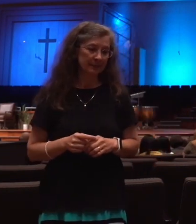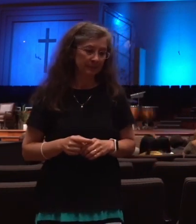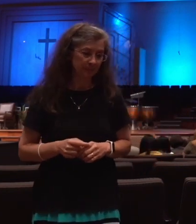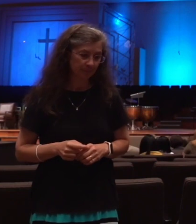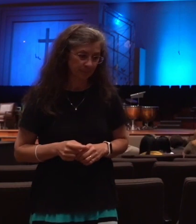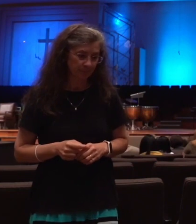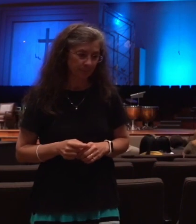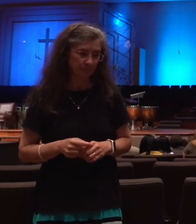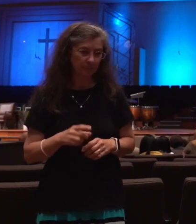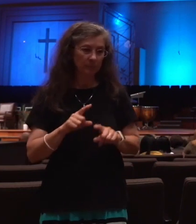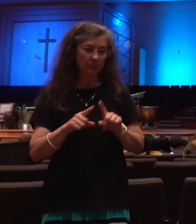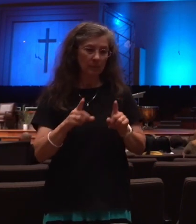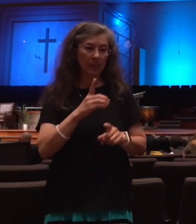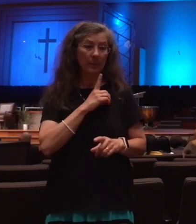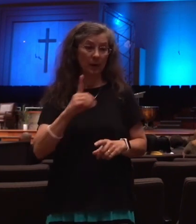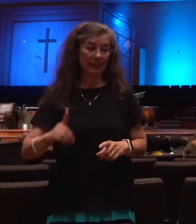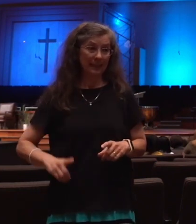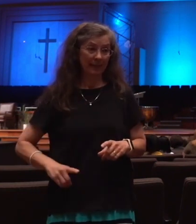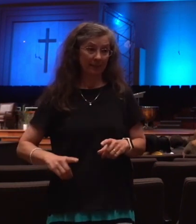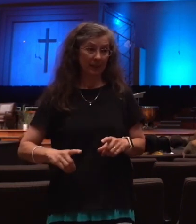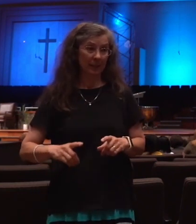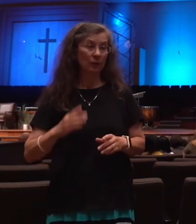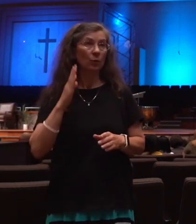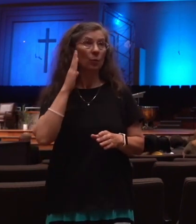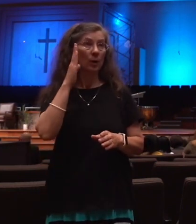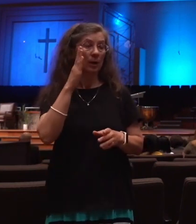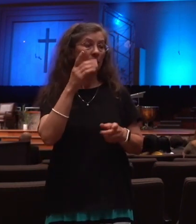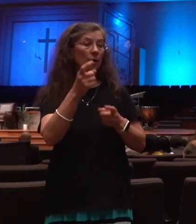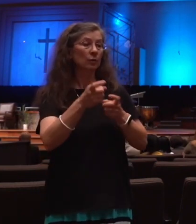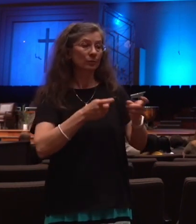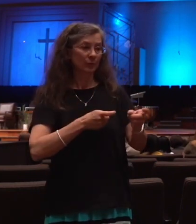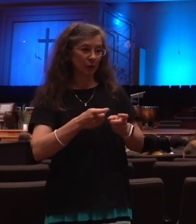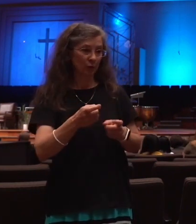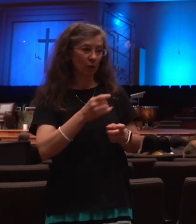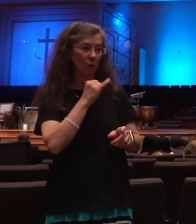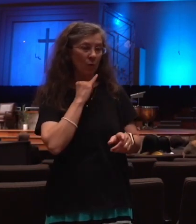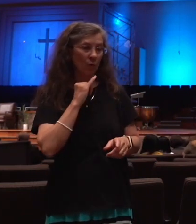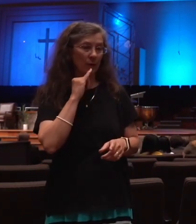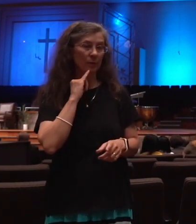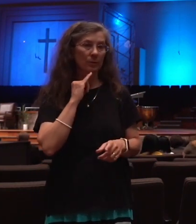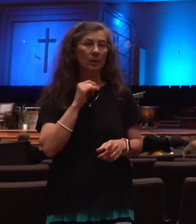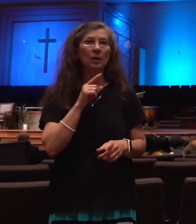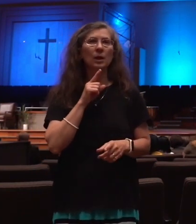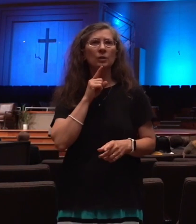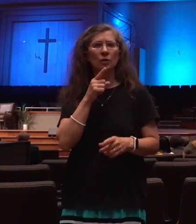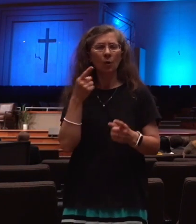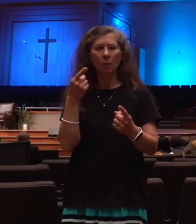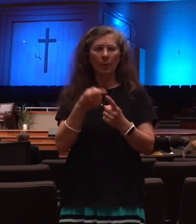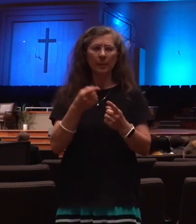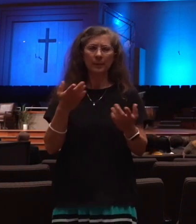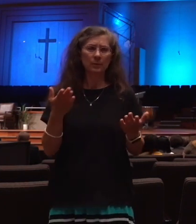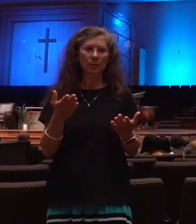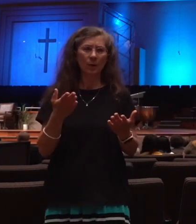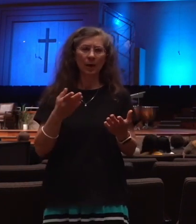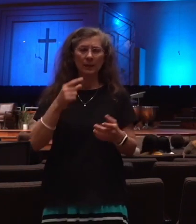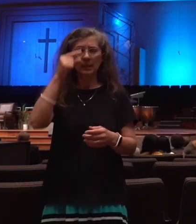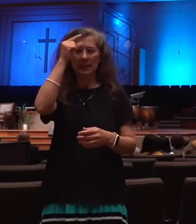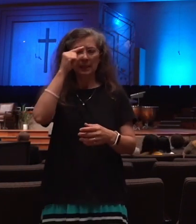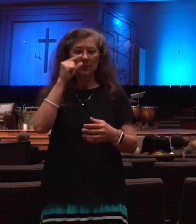raise up unto them. So part of the purpose of the tribulation is to break the bondage that